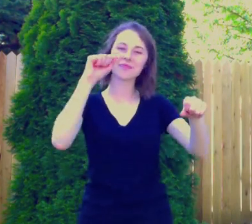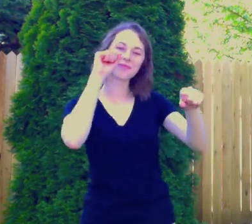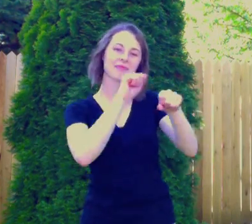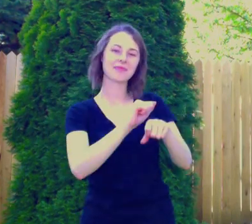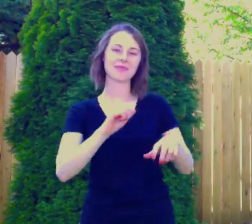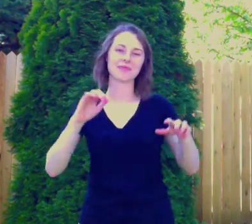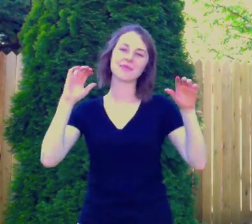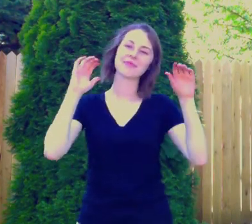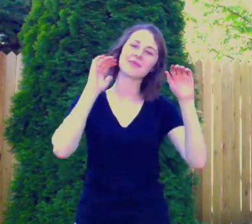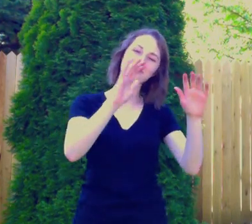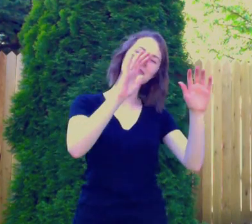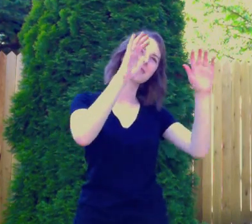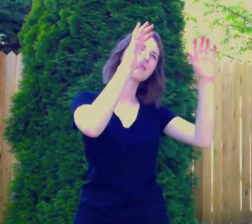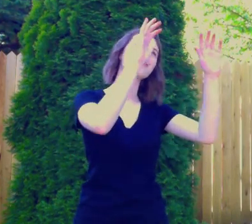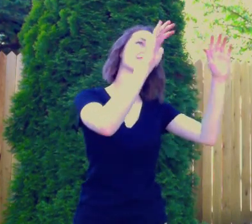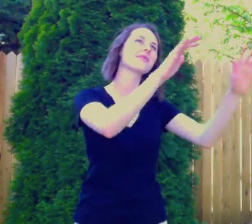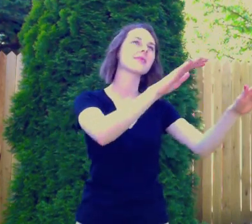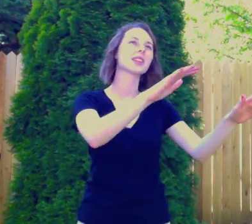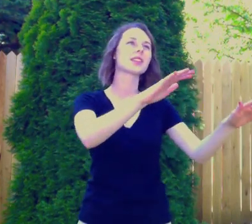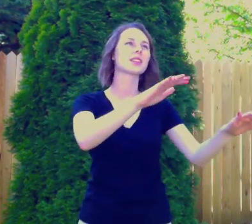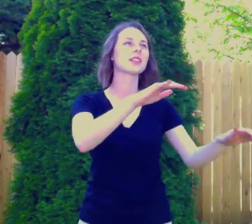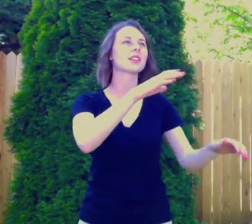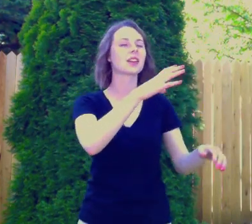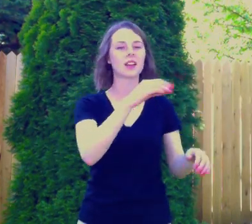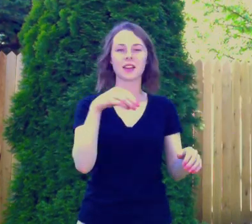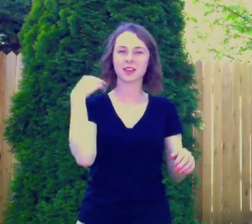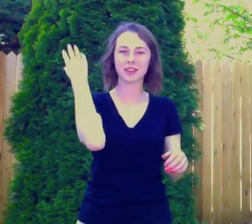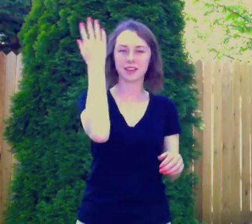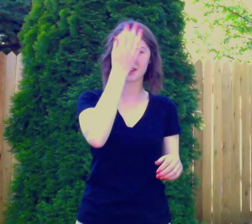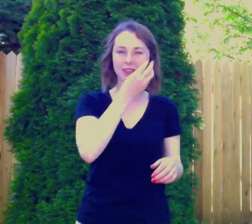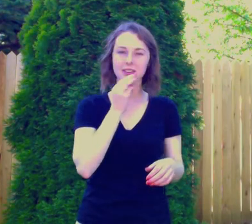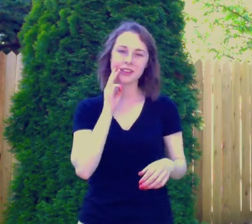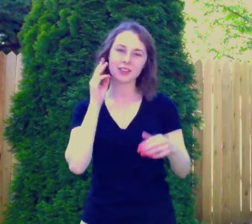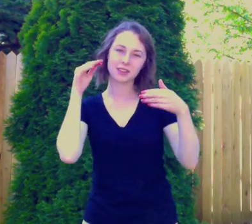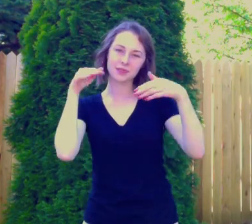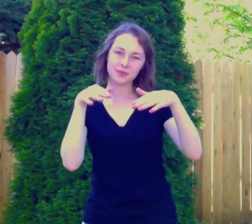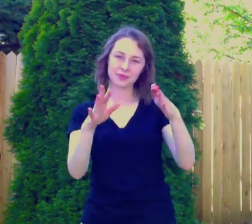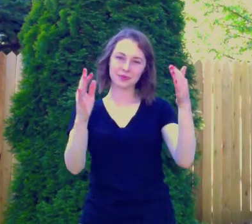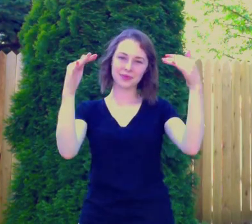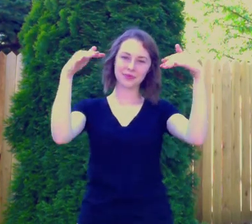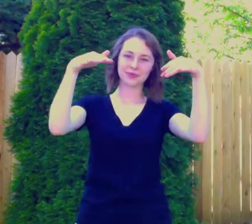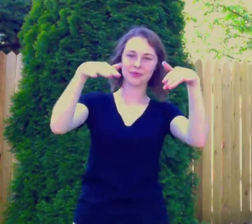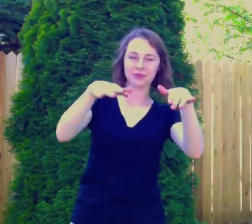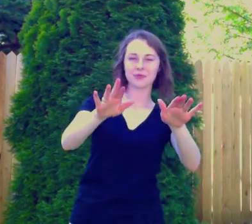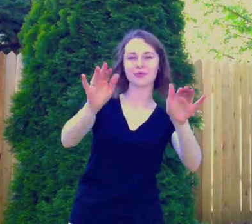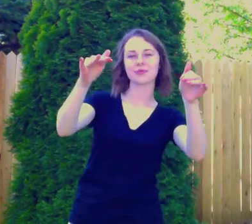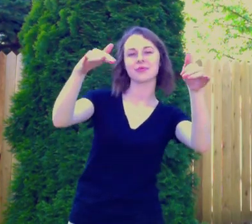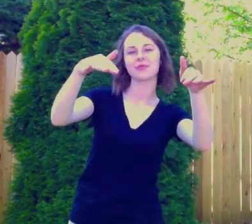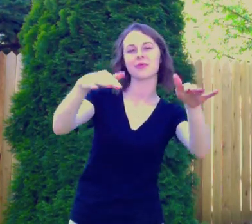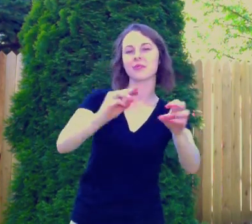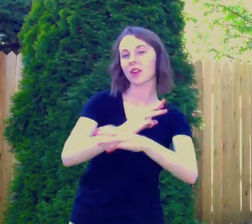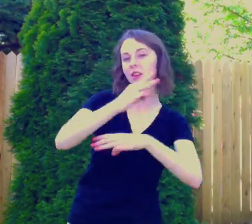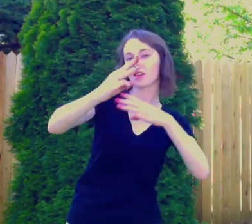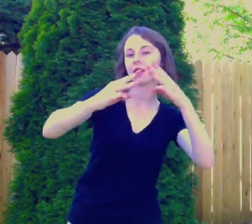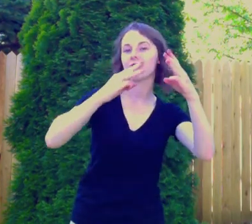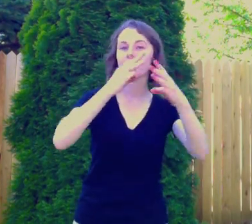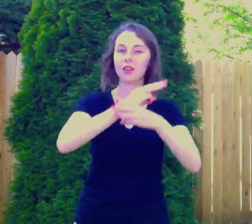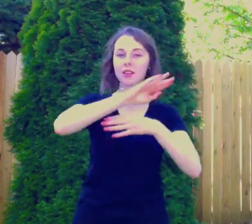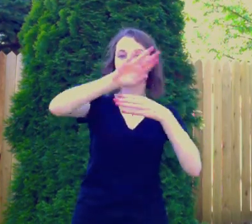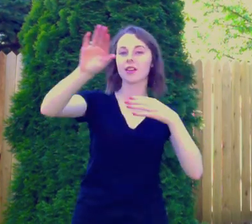Over mountains and sky-blue seas On